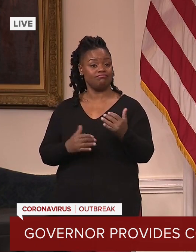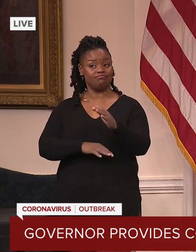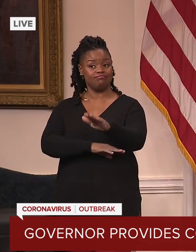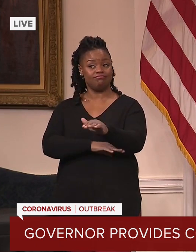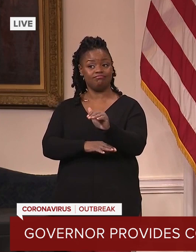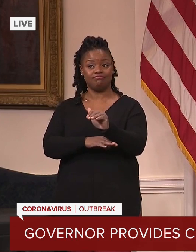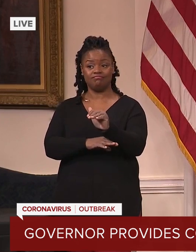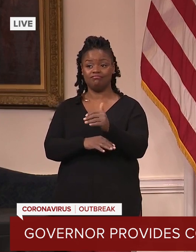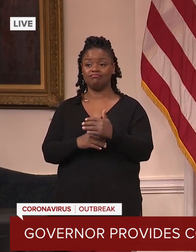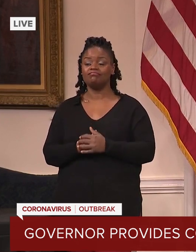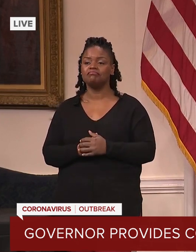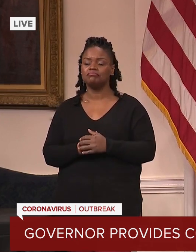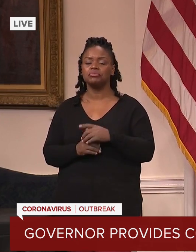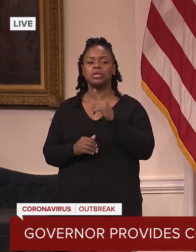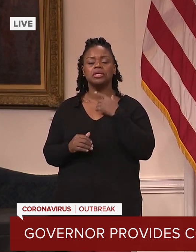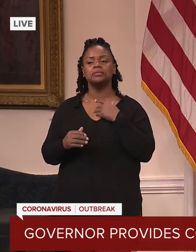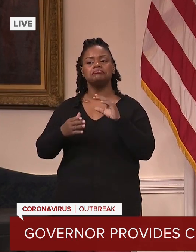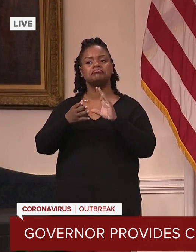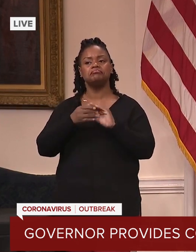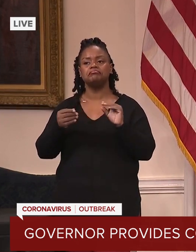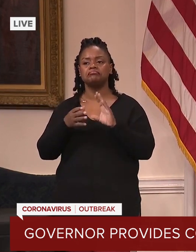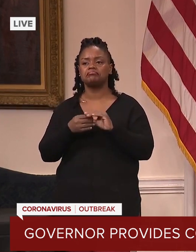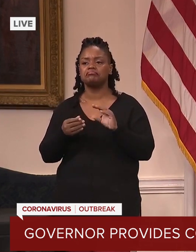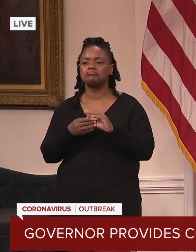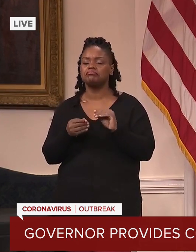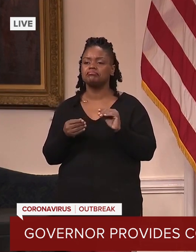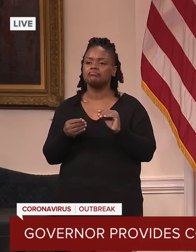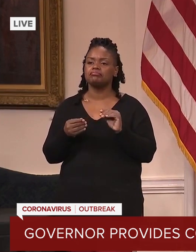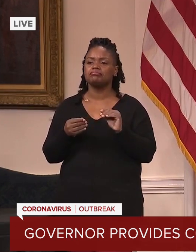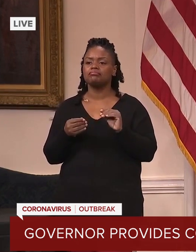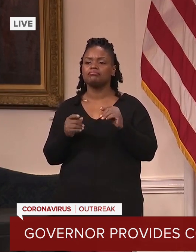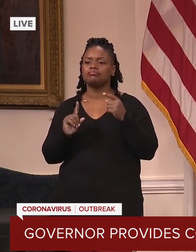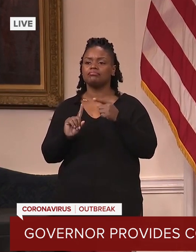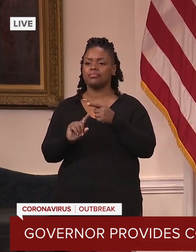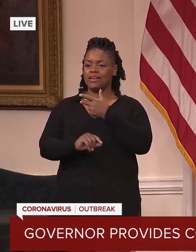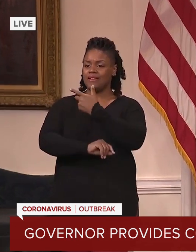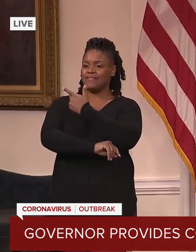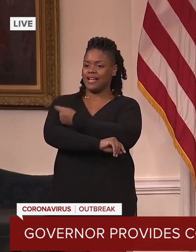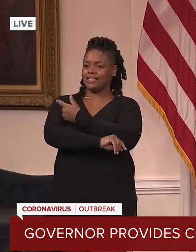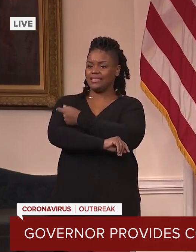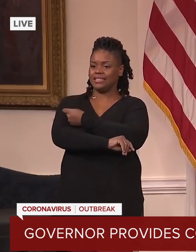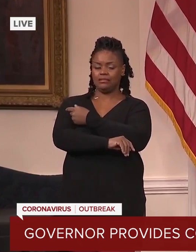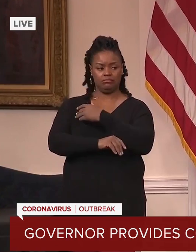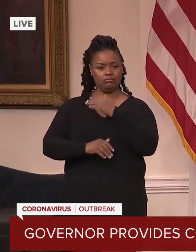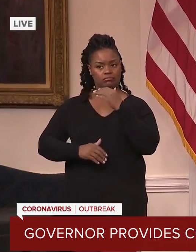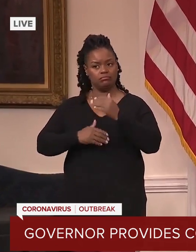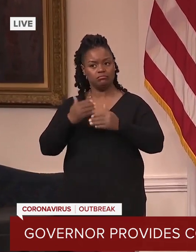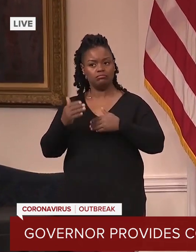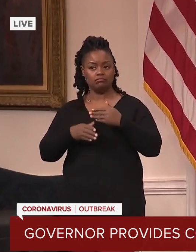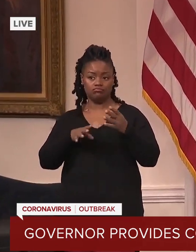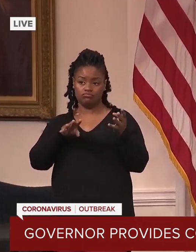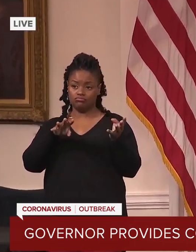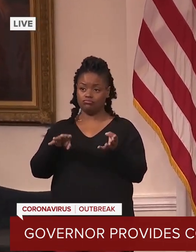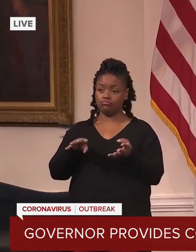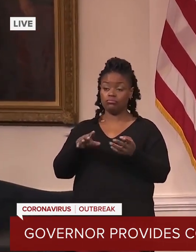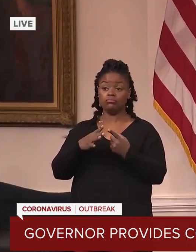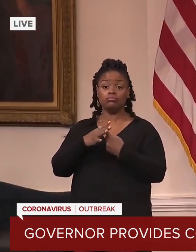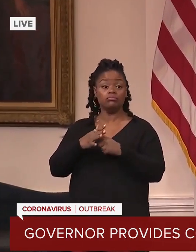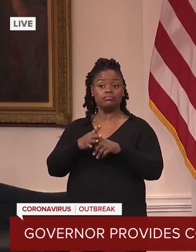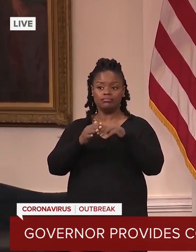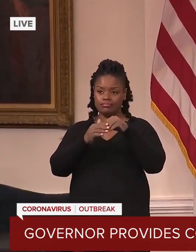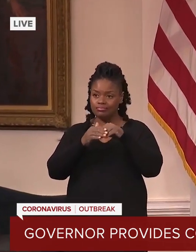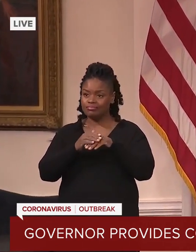to make remarks about our vaccine rollout. We're beginning the new year with hope